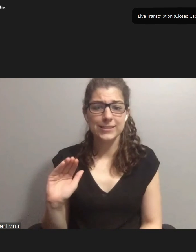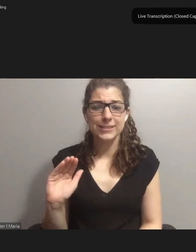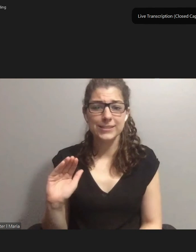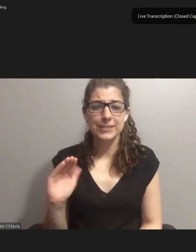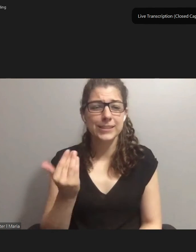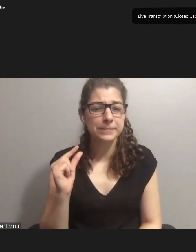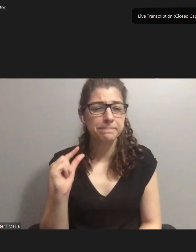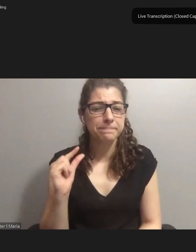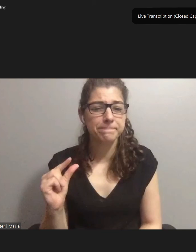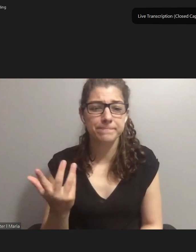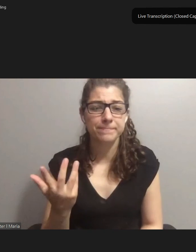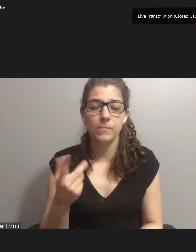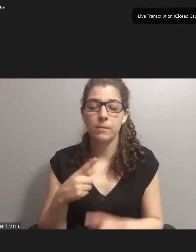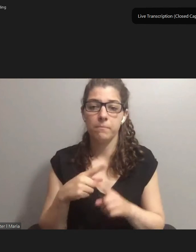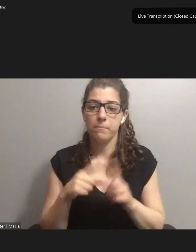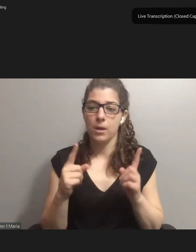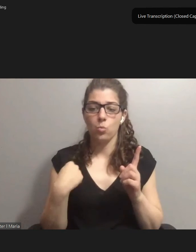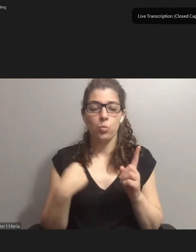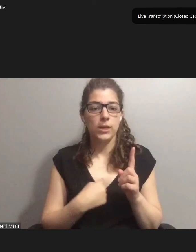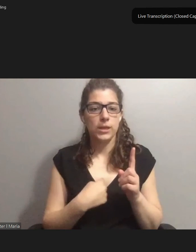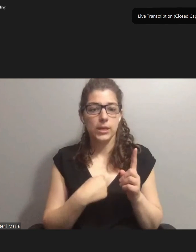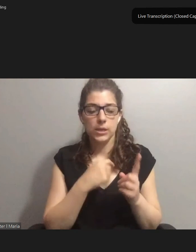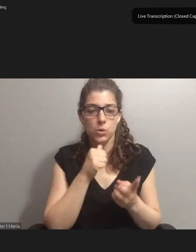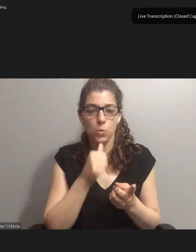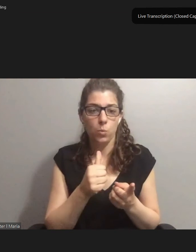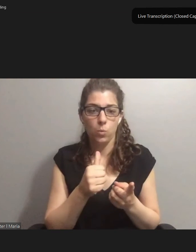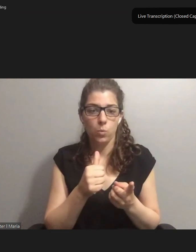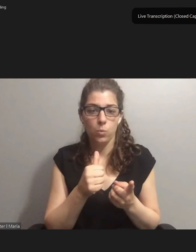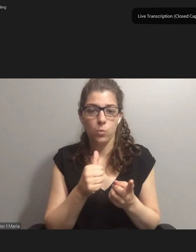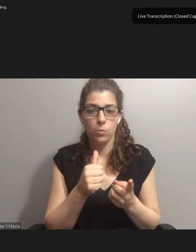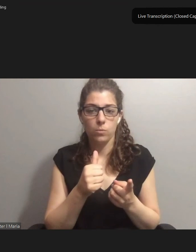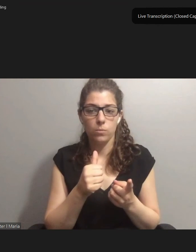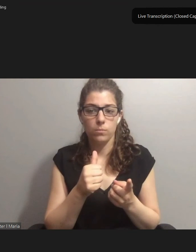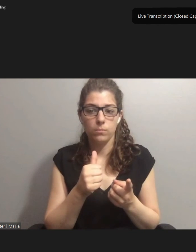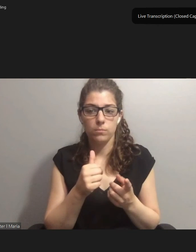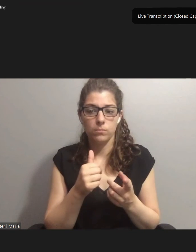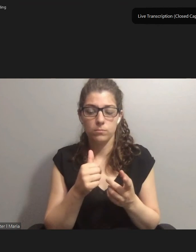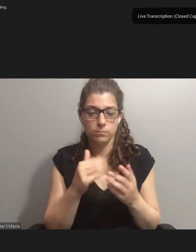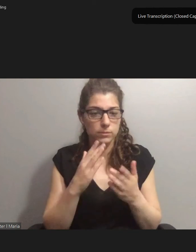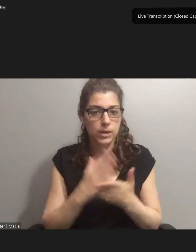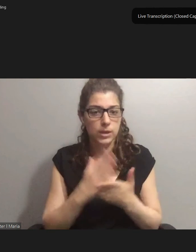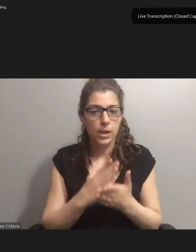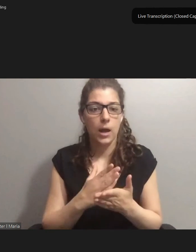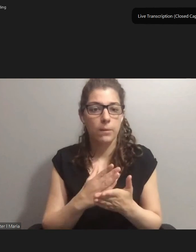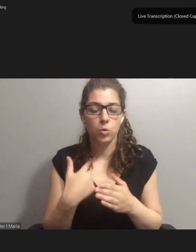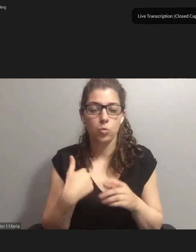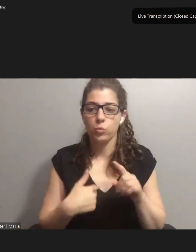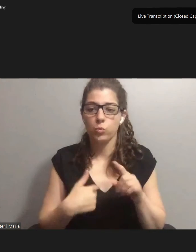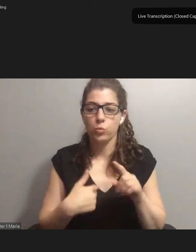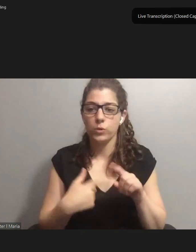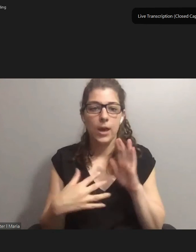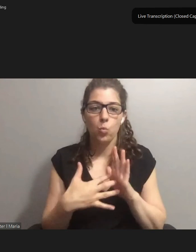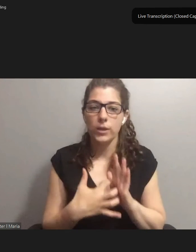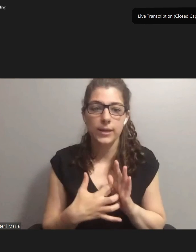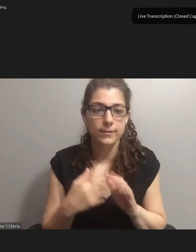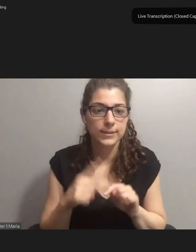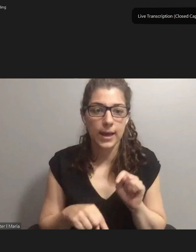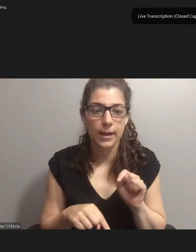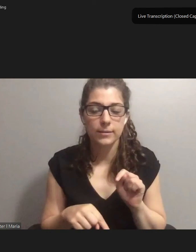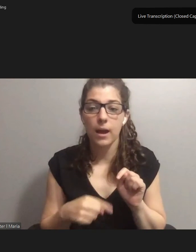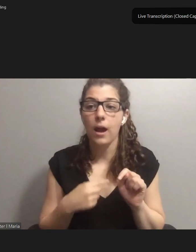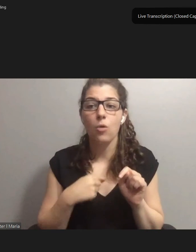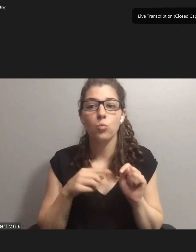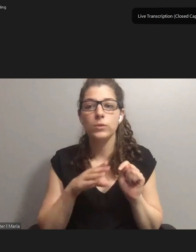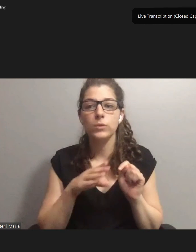But we do not regret. We cannot weaken. I was never